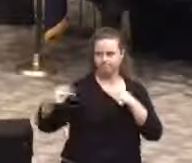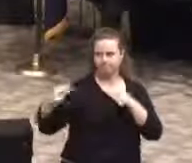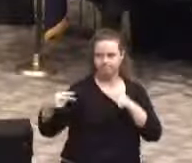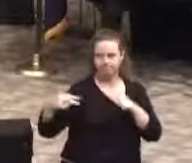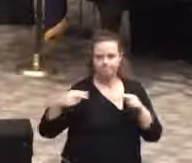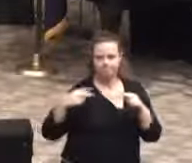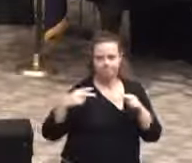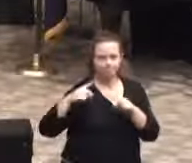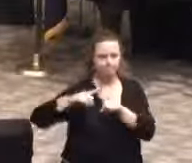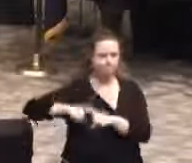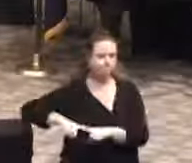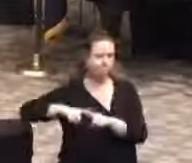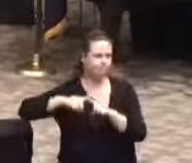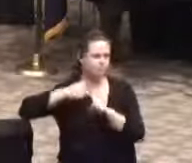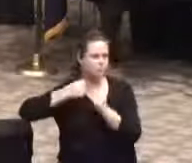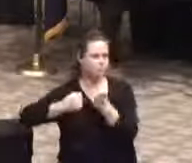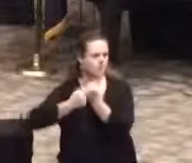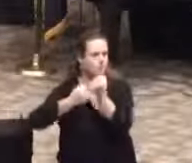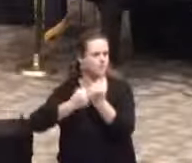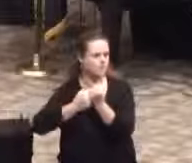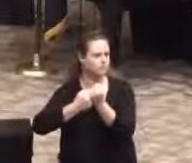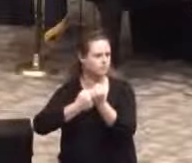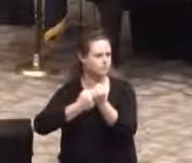for mental and physical support.